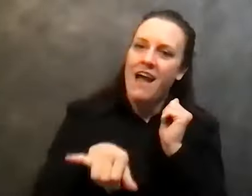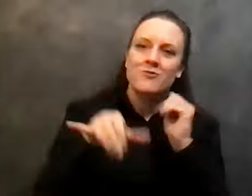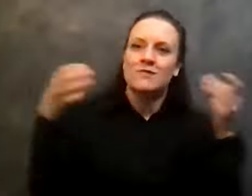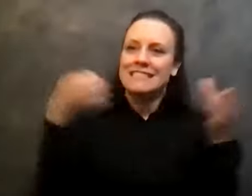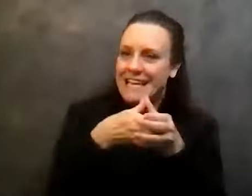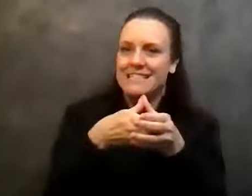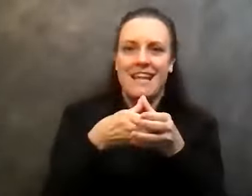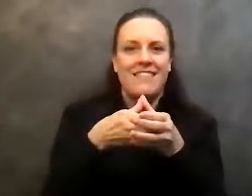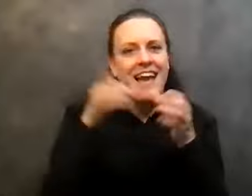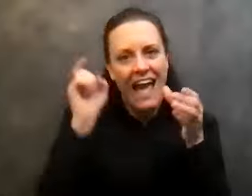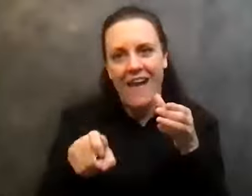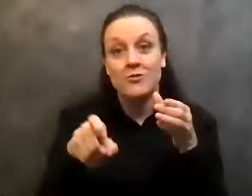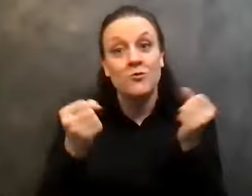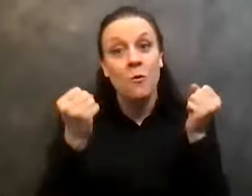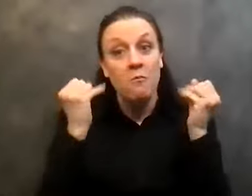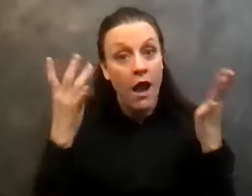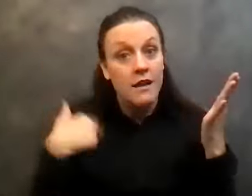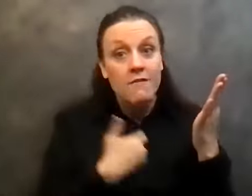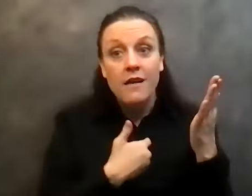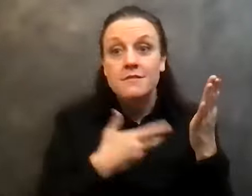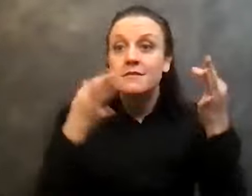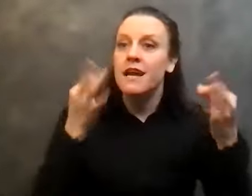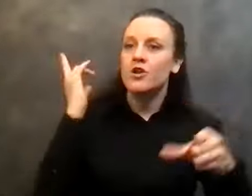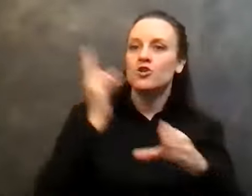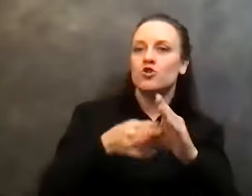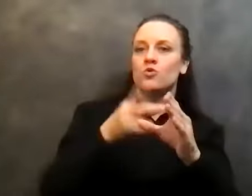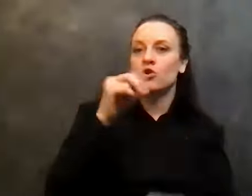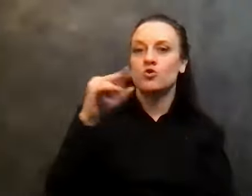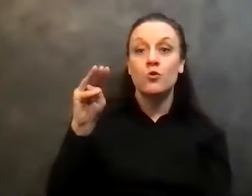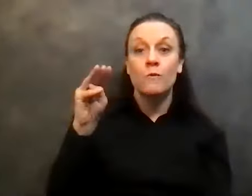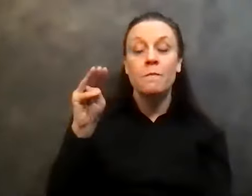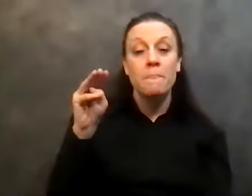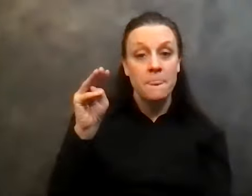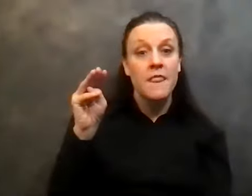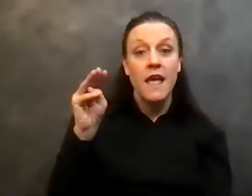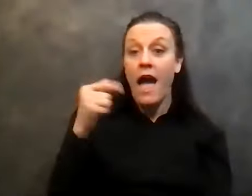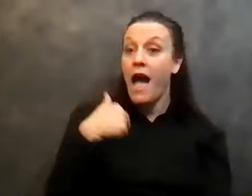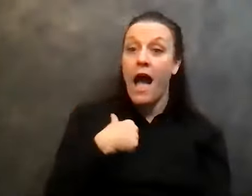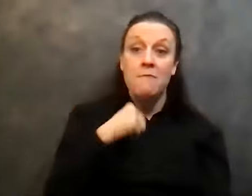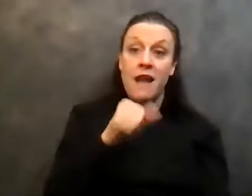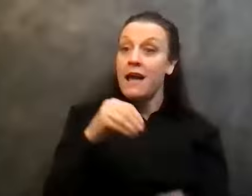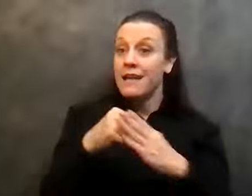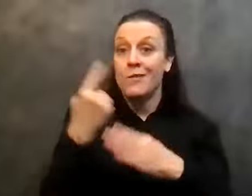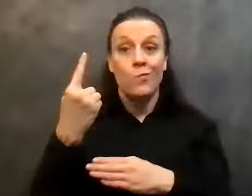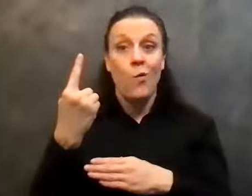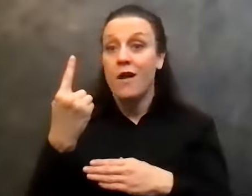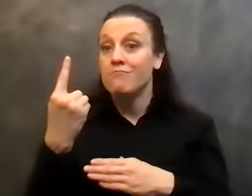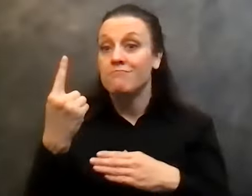many of us did that on zoom. There's areas in the country that never shut the meetings down. I'm not in one of them. You know, I'm, I'm, I'm,